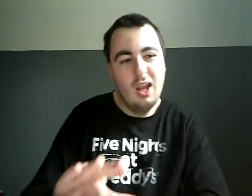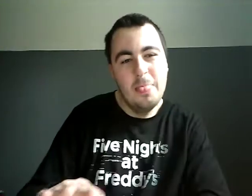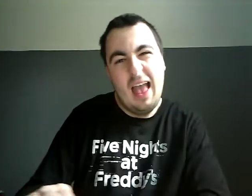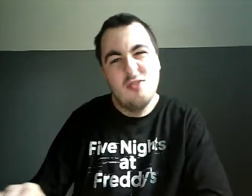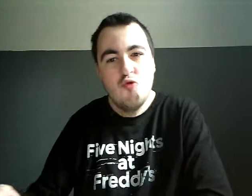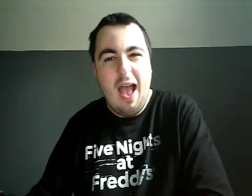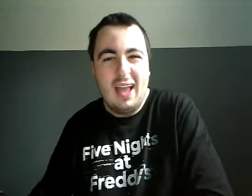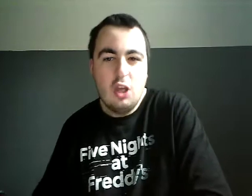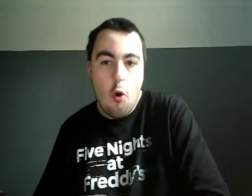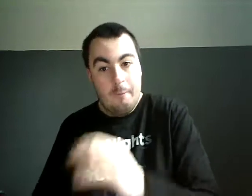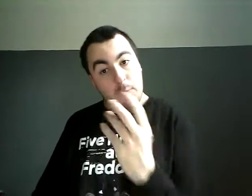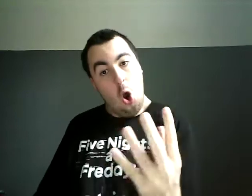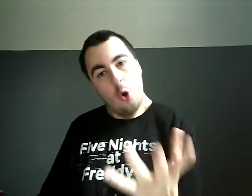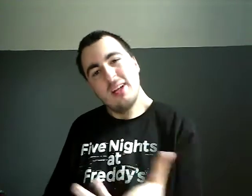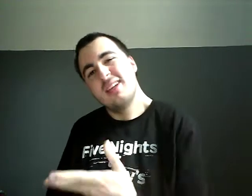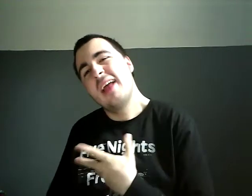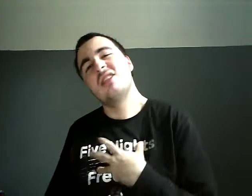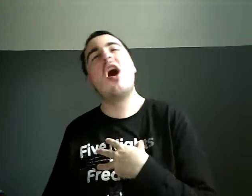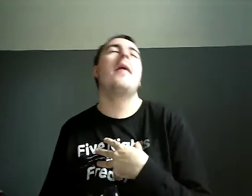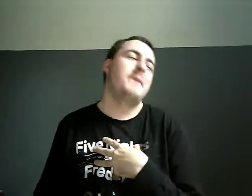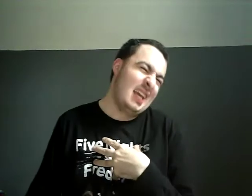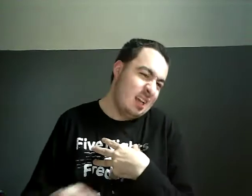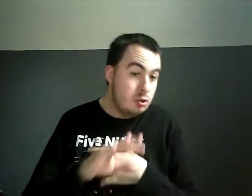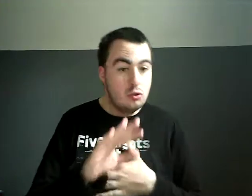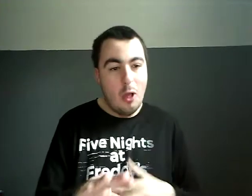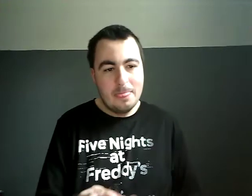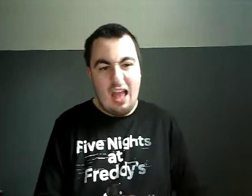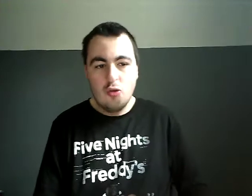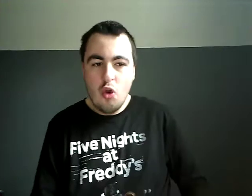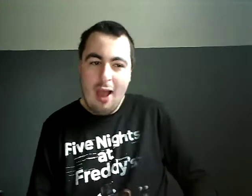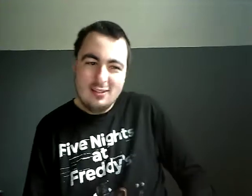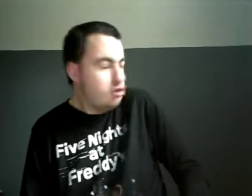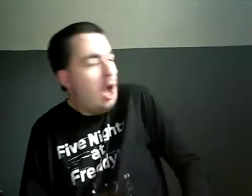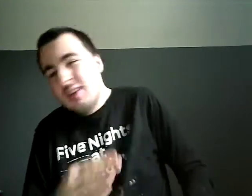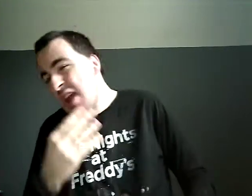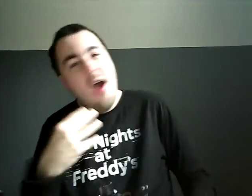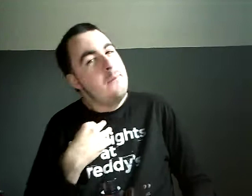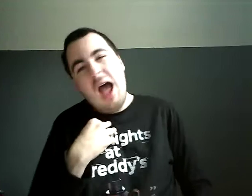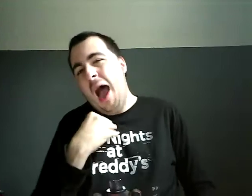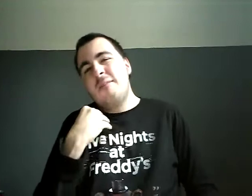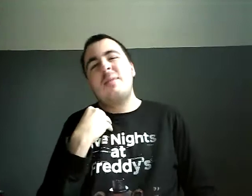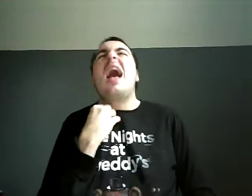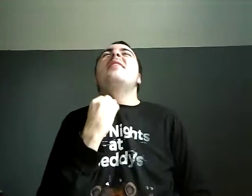There's a fire burning inside me, cold steel calls out my name,